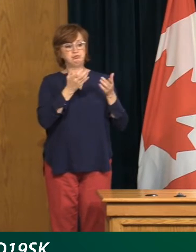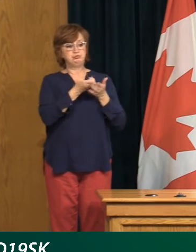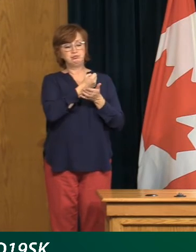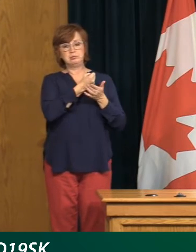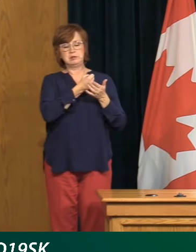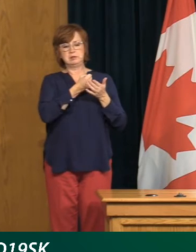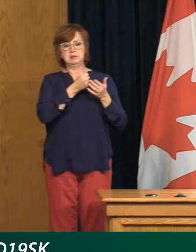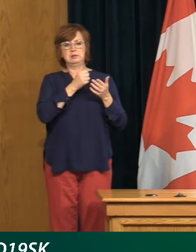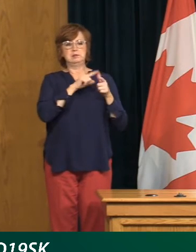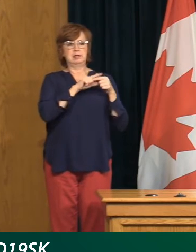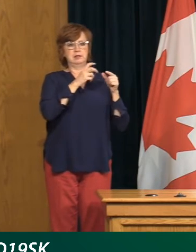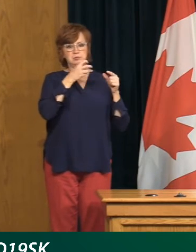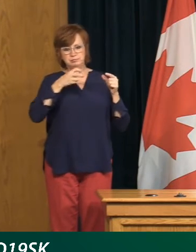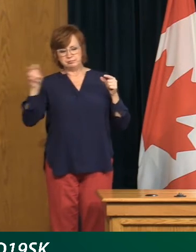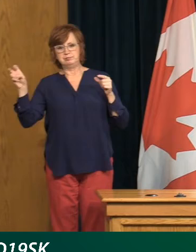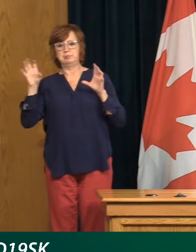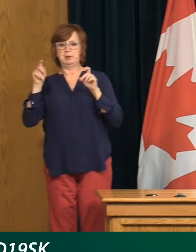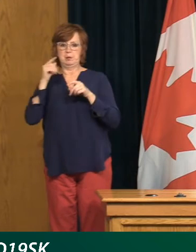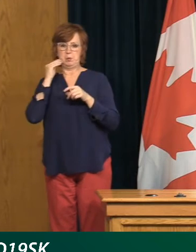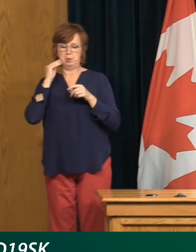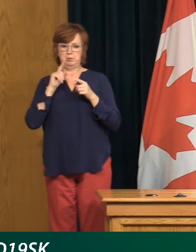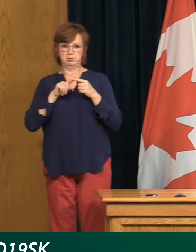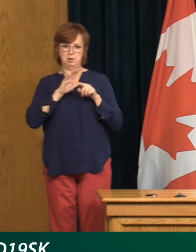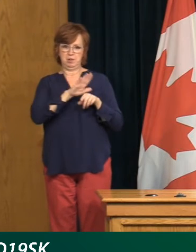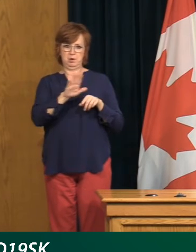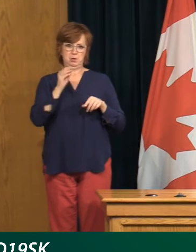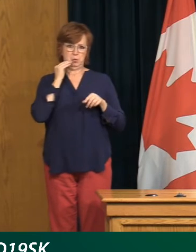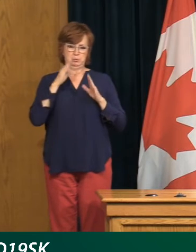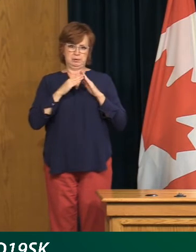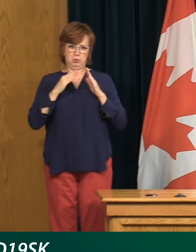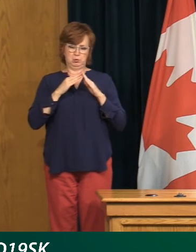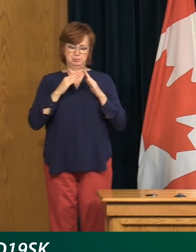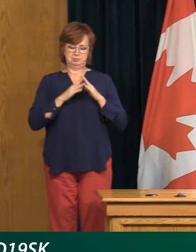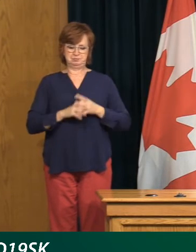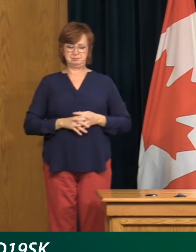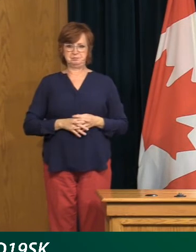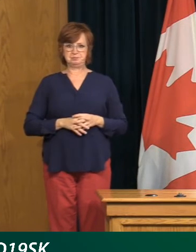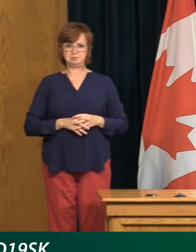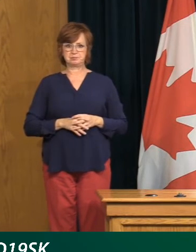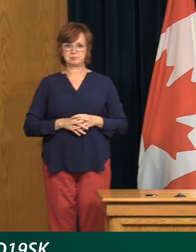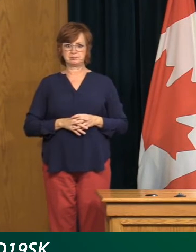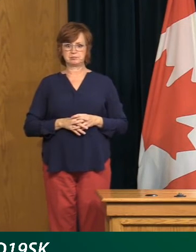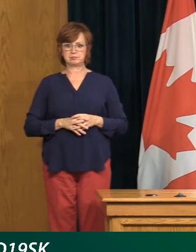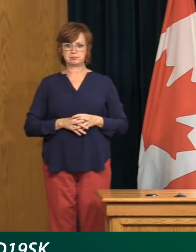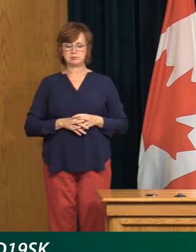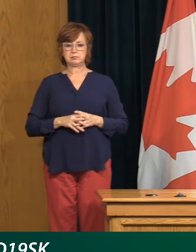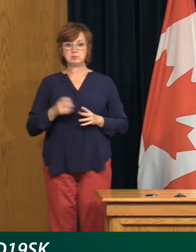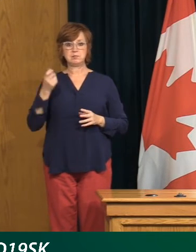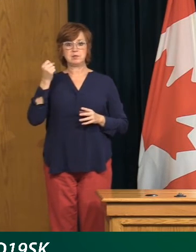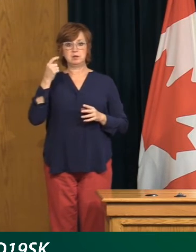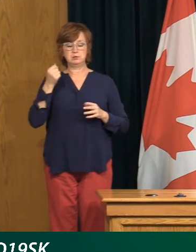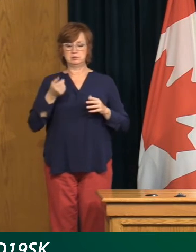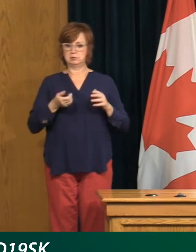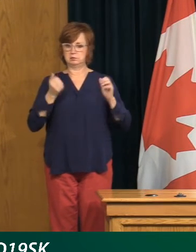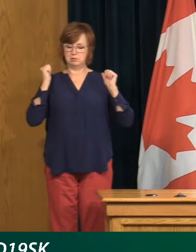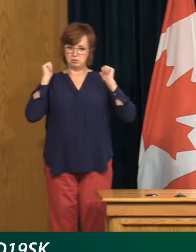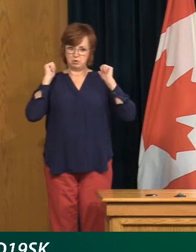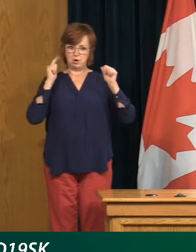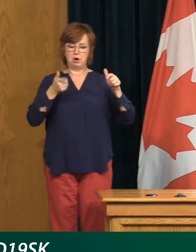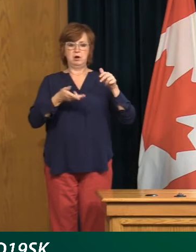COVID back to many rural communities as well. And in all cases, this increase in local community transmission